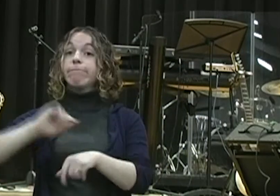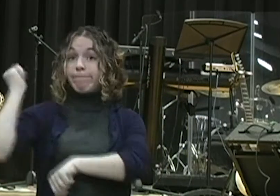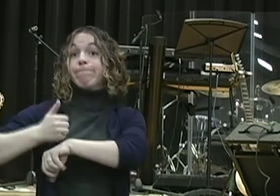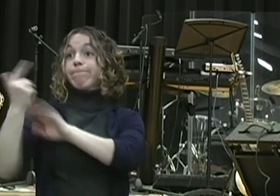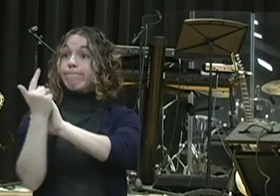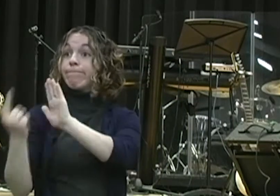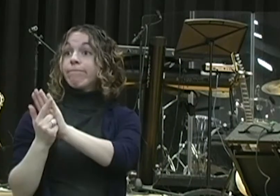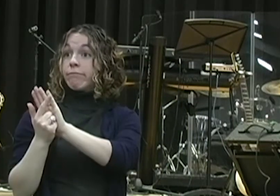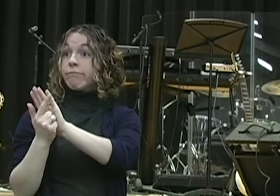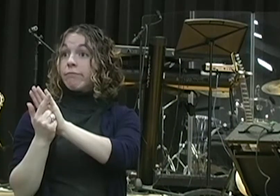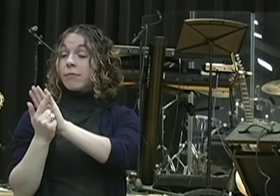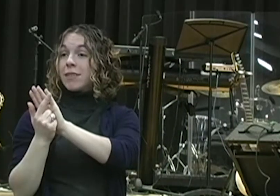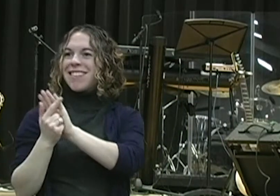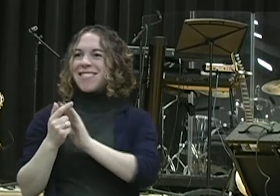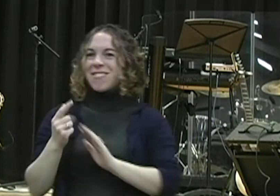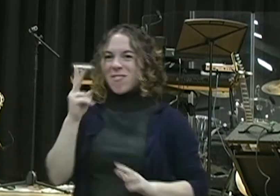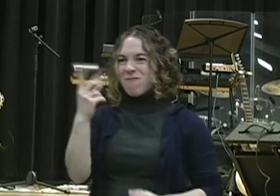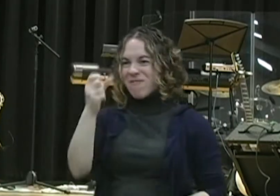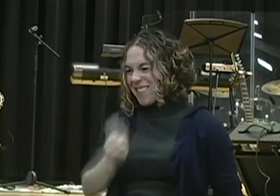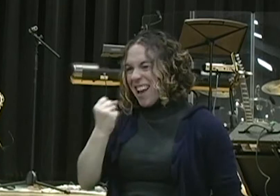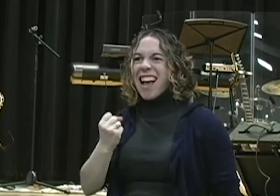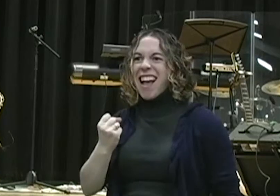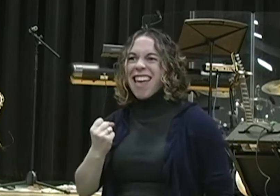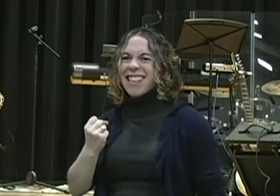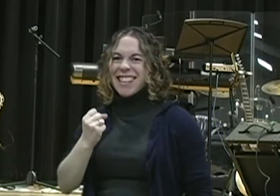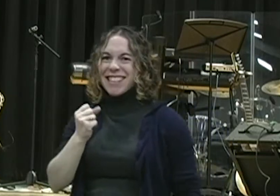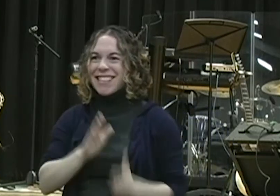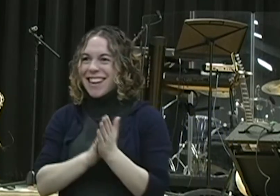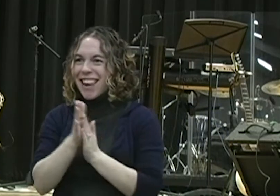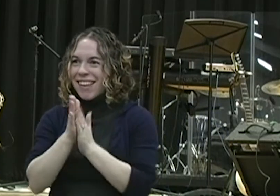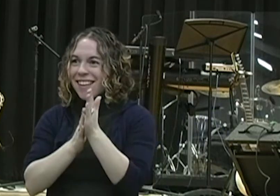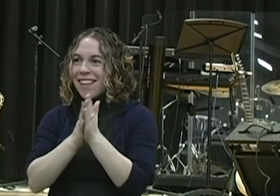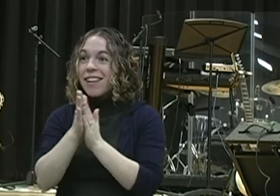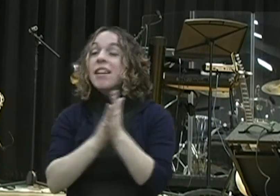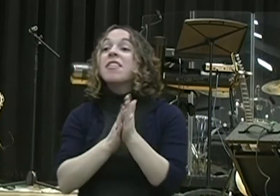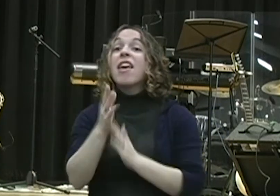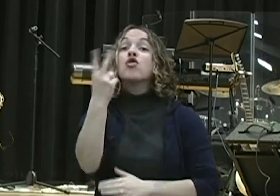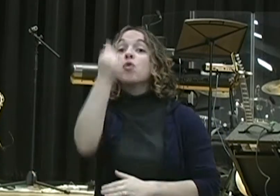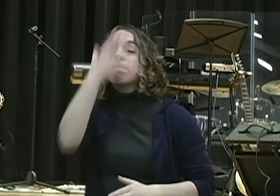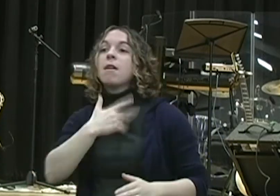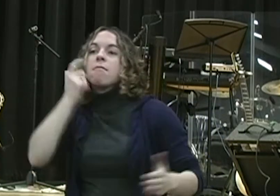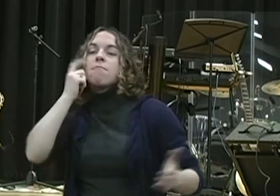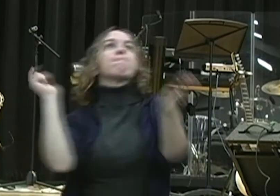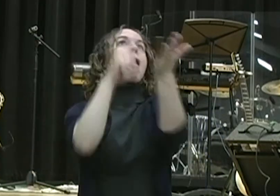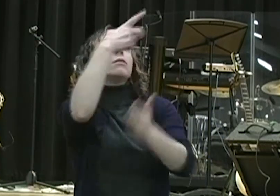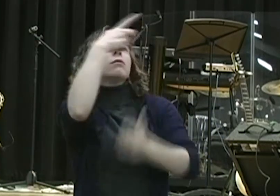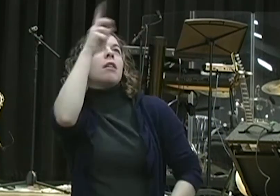den. But that was the law that if you prayed to another God for those 30 days that you'd be thrown into the lion's den. And the